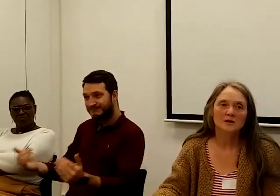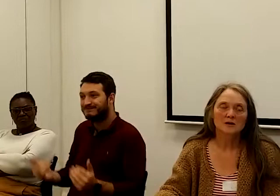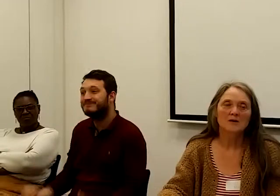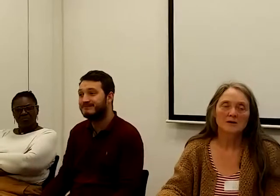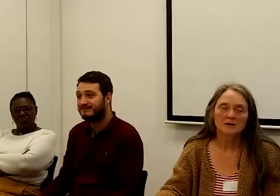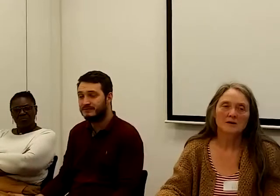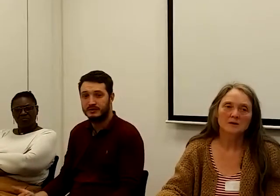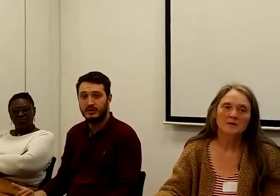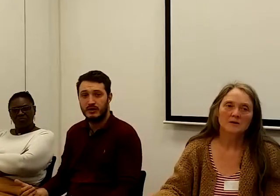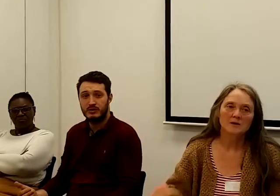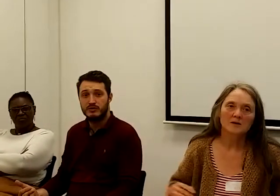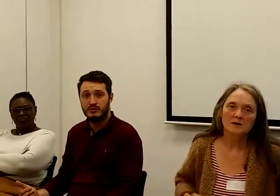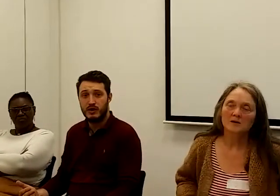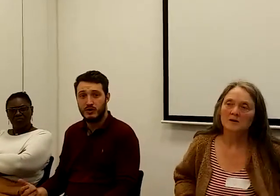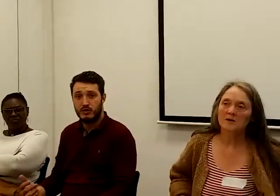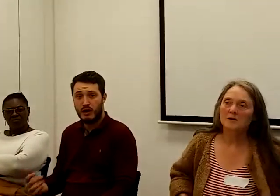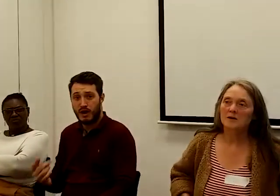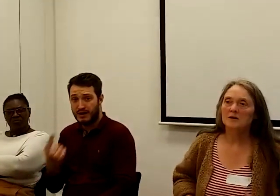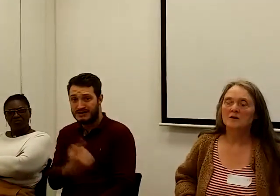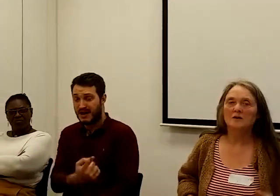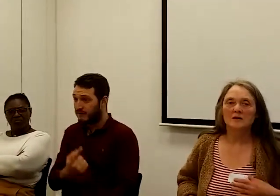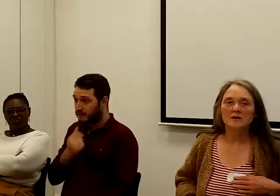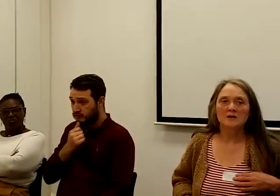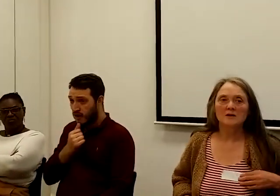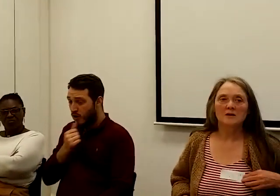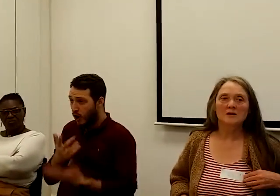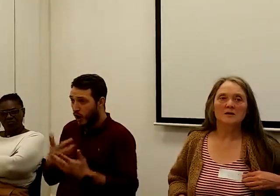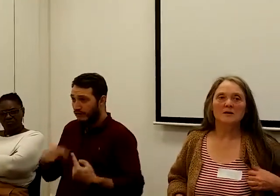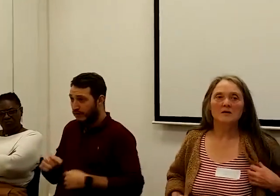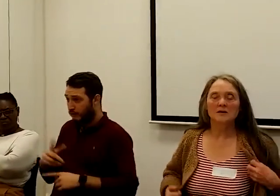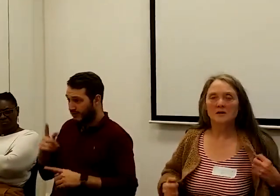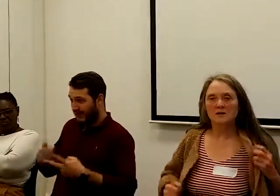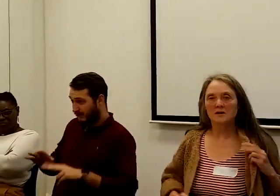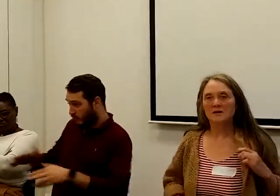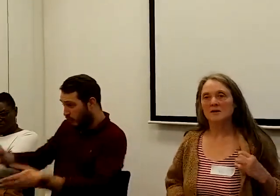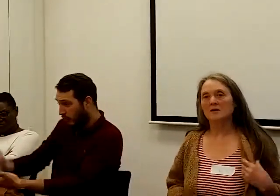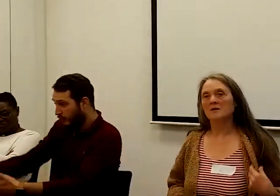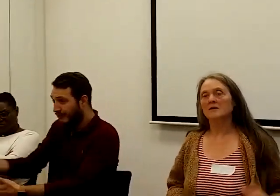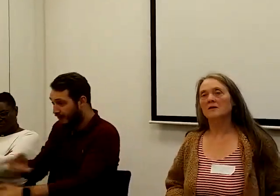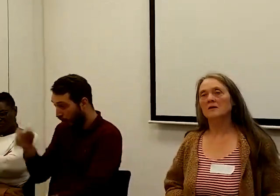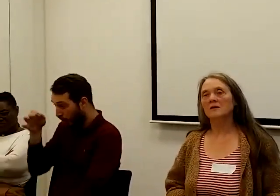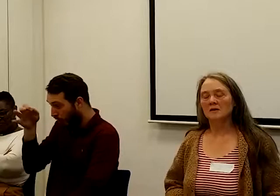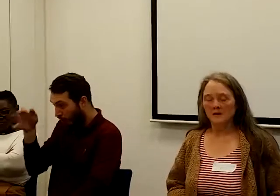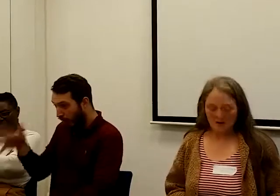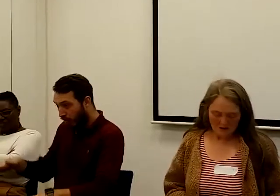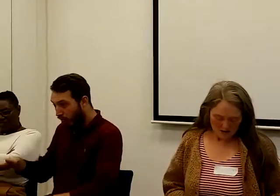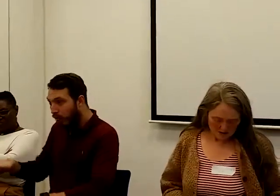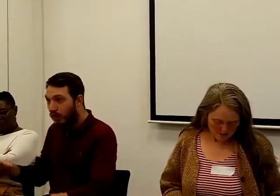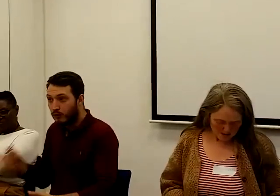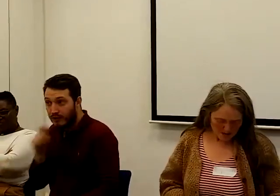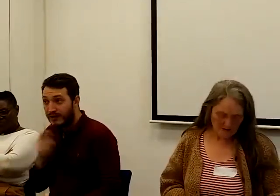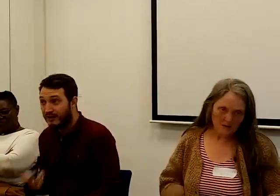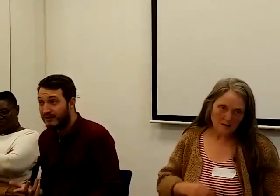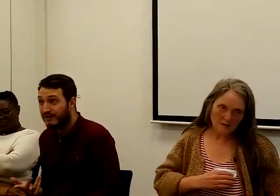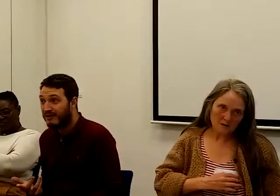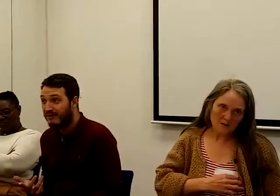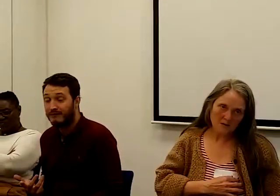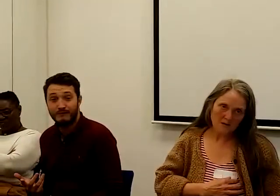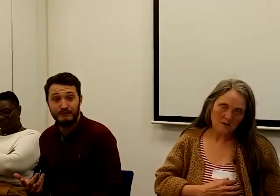Daniel Blake and I do know a lot of people who have never even used a computer. Yeah. So, in some cases I'm thinking, wouldn't it be good to